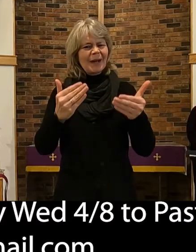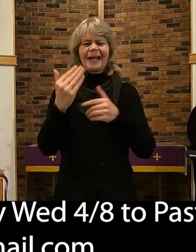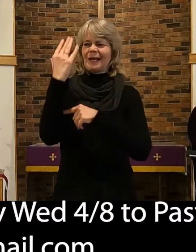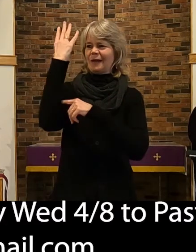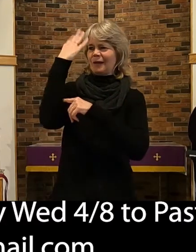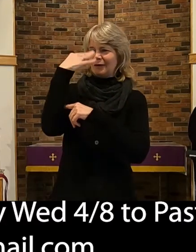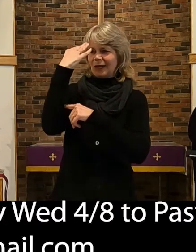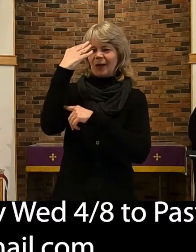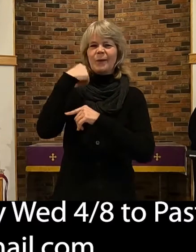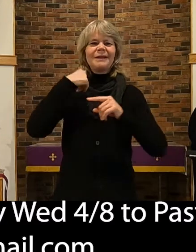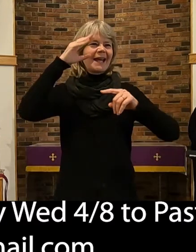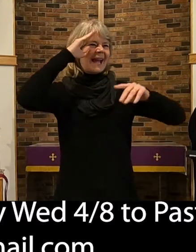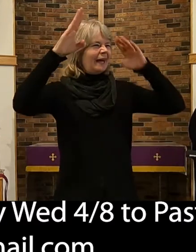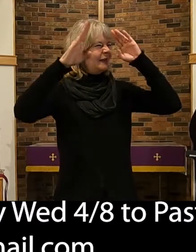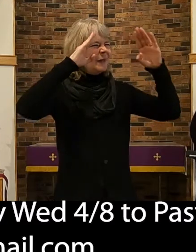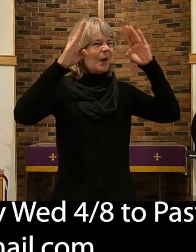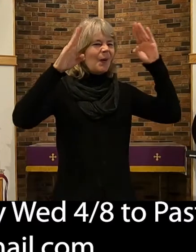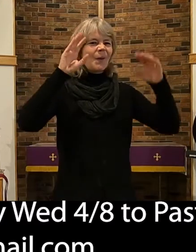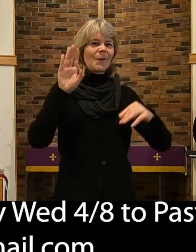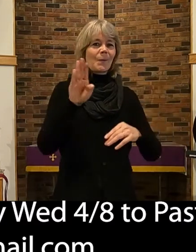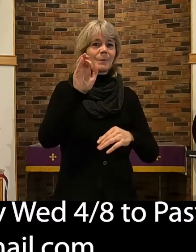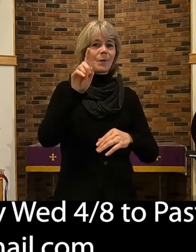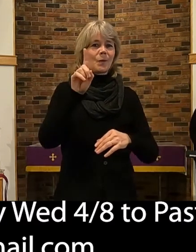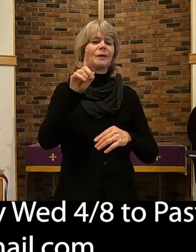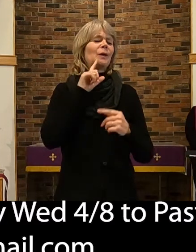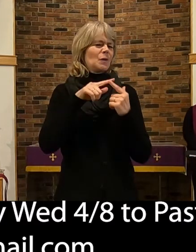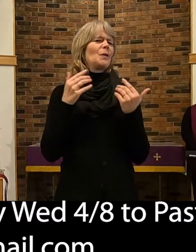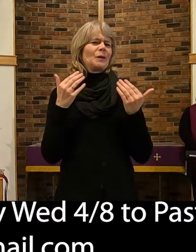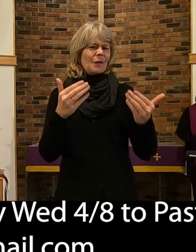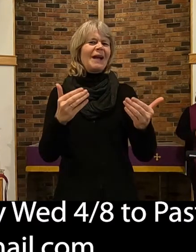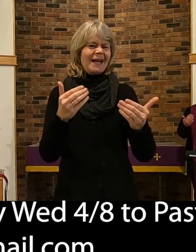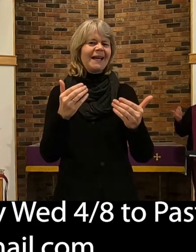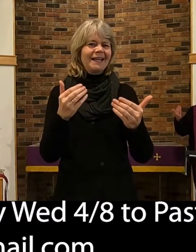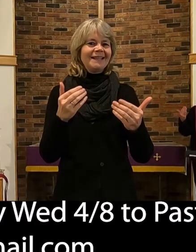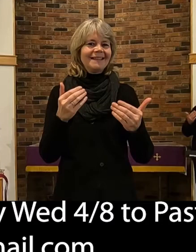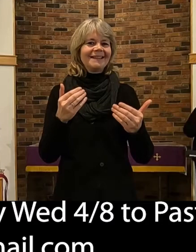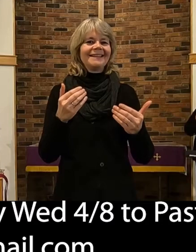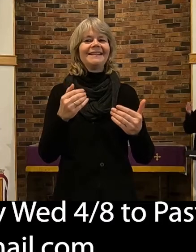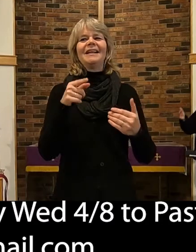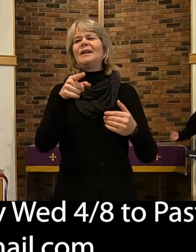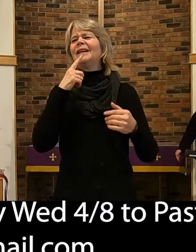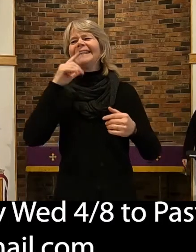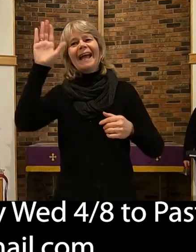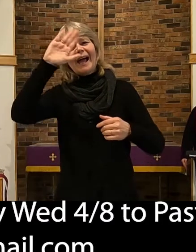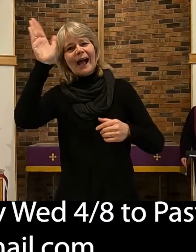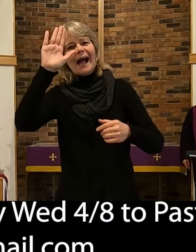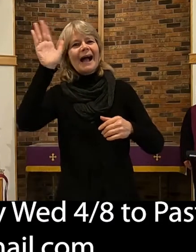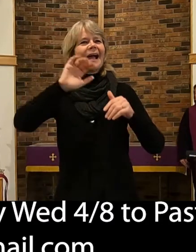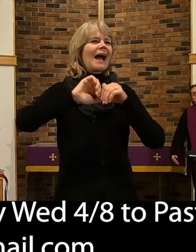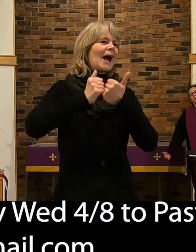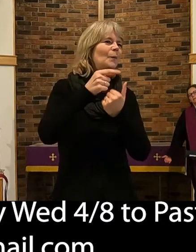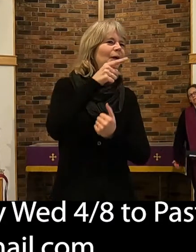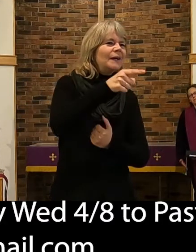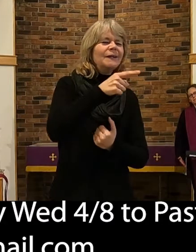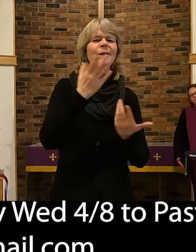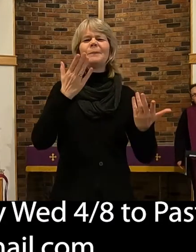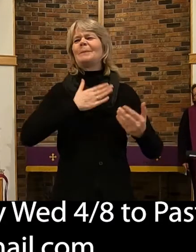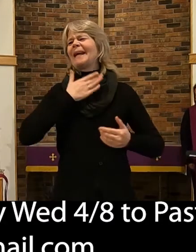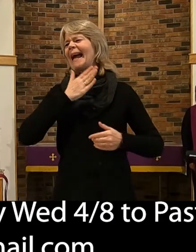here at Bread of Life, please do that. You know, you can say, hey, how are you? You can say happy Easter, you can